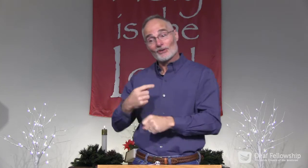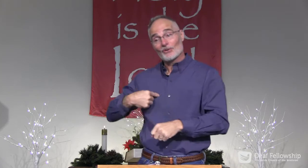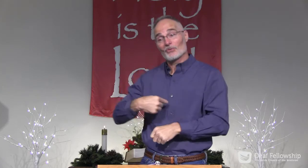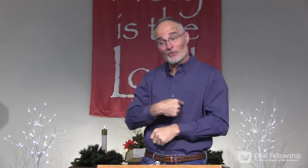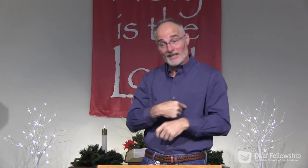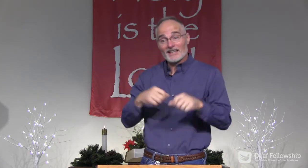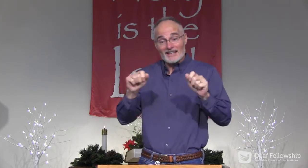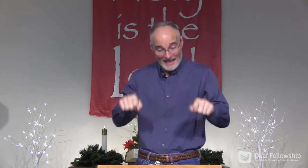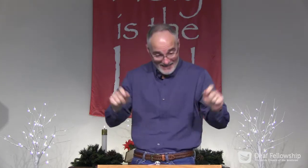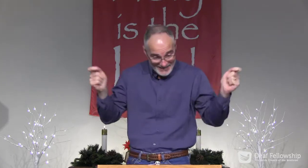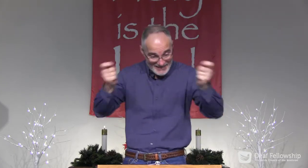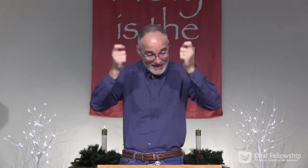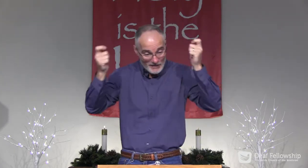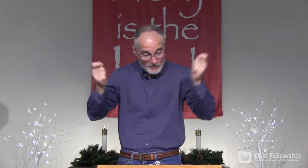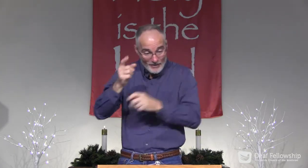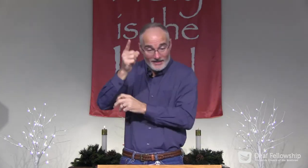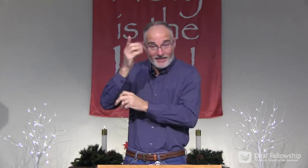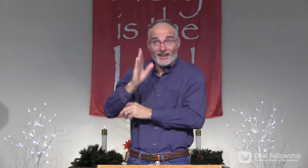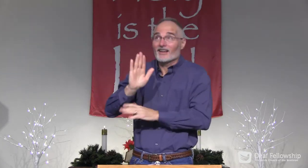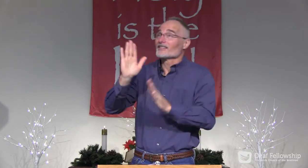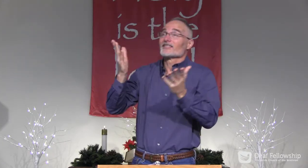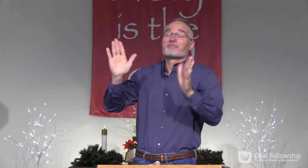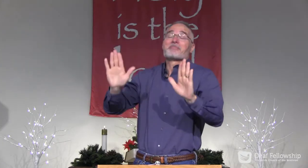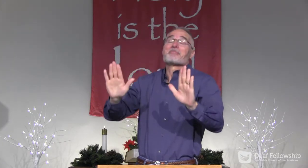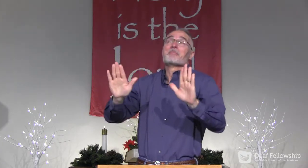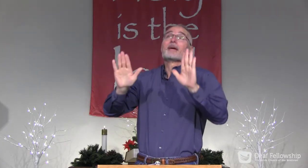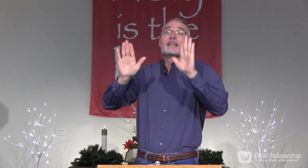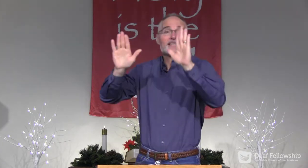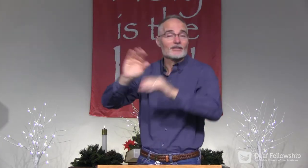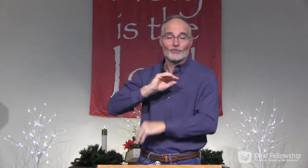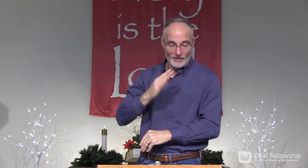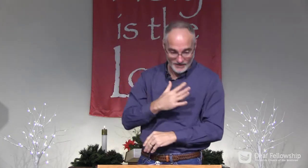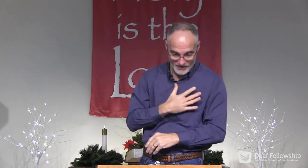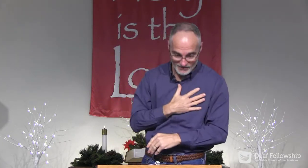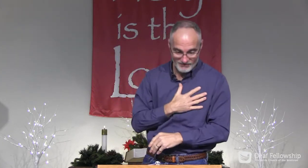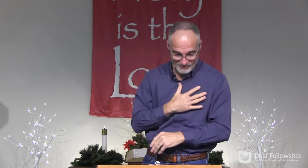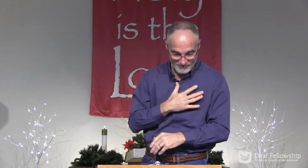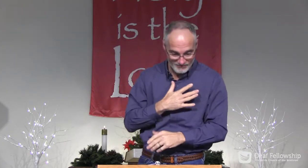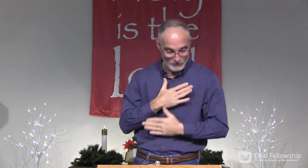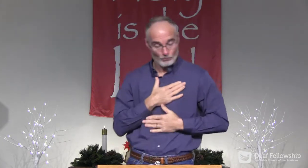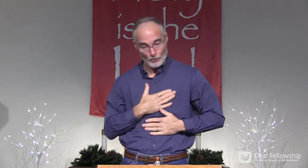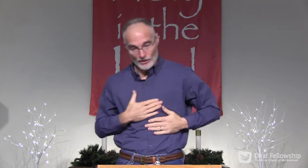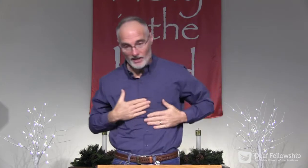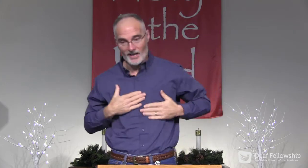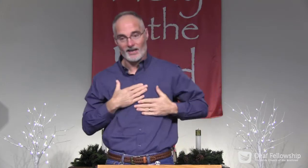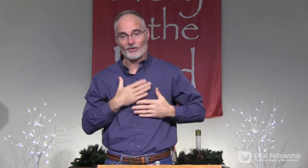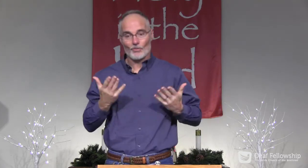This year, we can celebrate God's amazing grace.